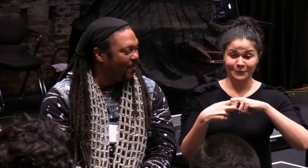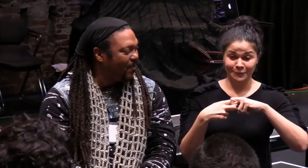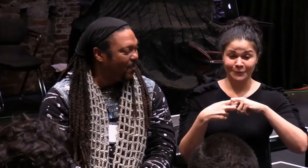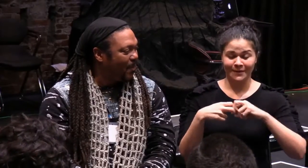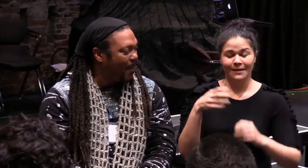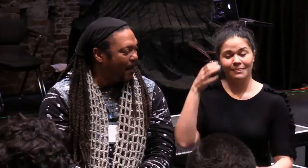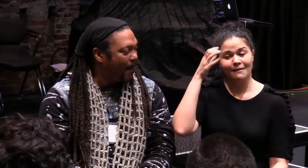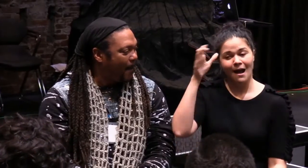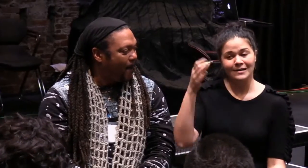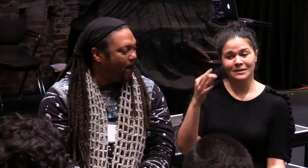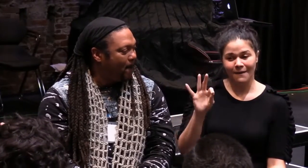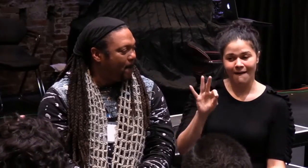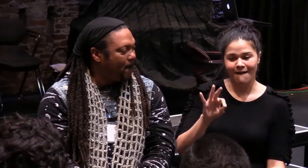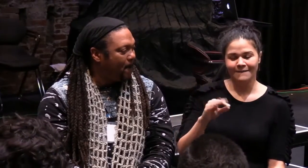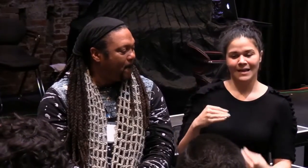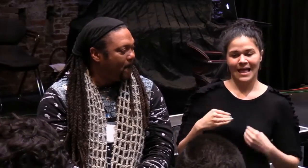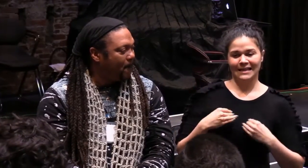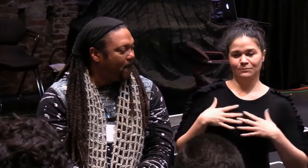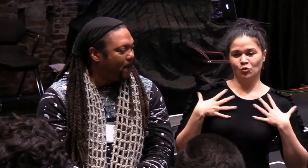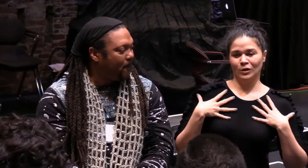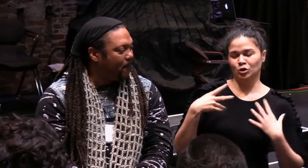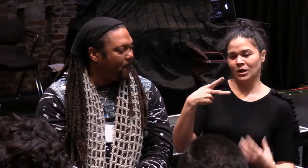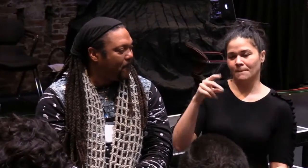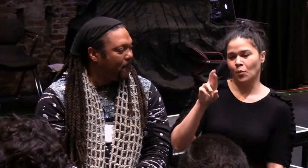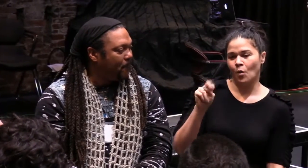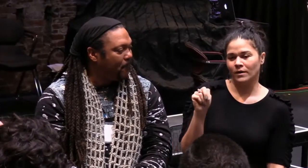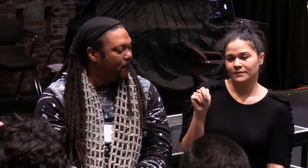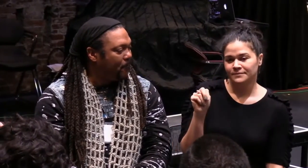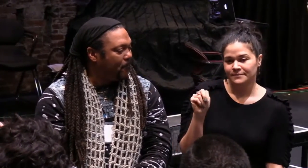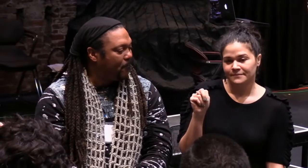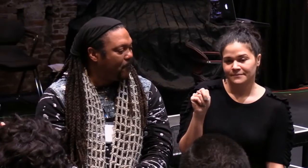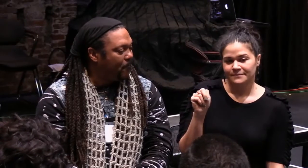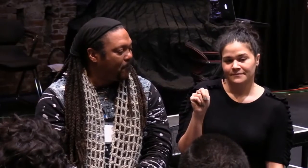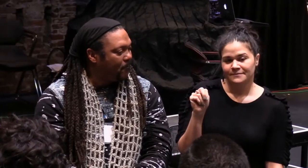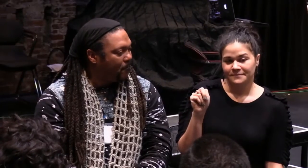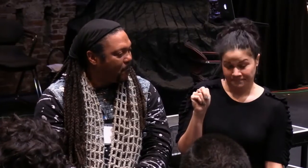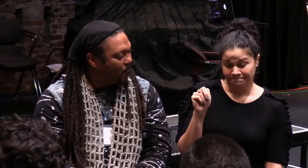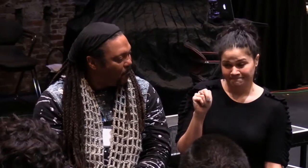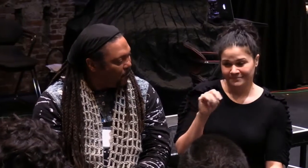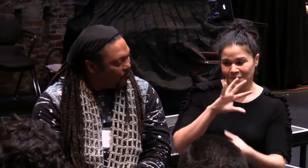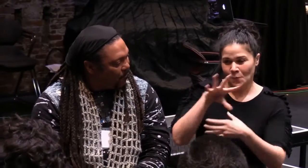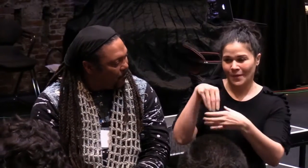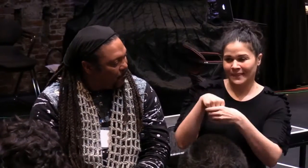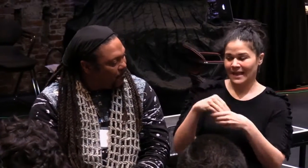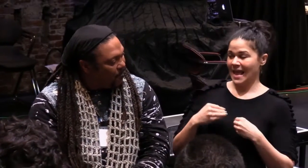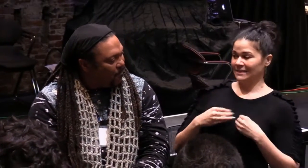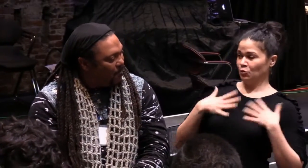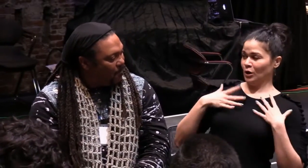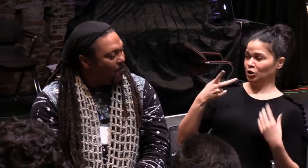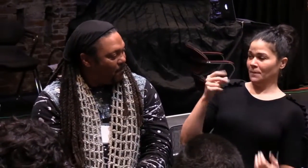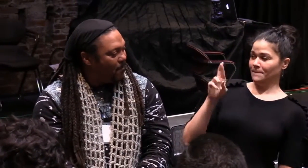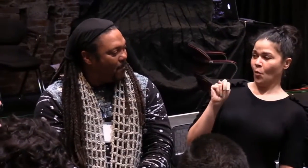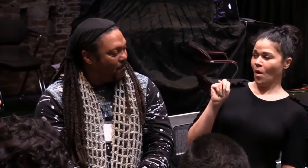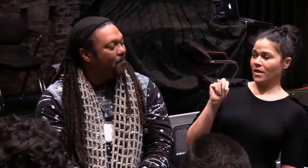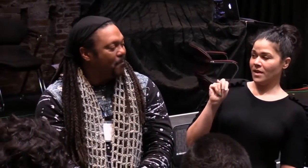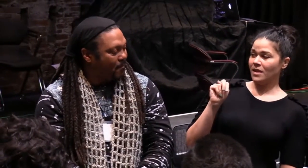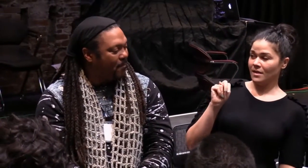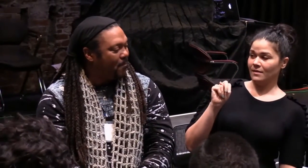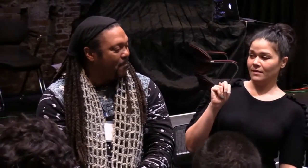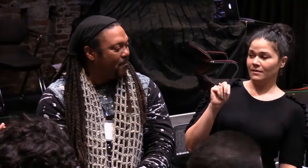there are still some ongoing issues and some practical things to talk about. Inspiration porn, namely. Inspiration